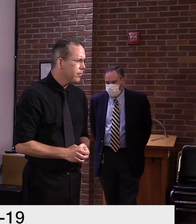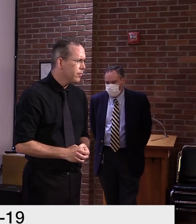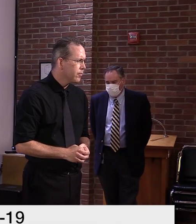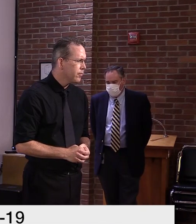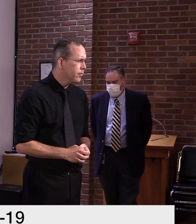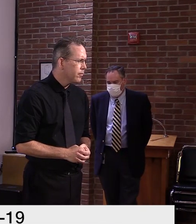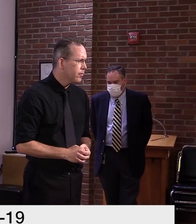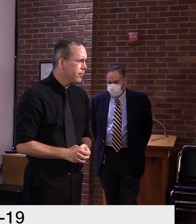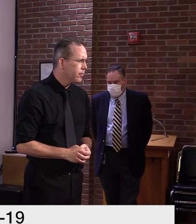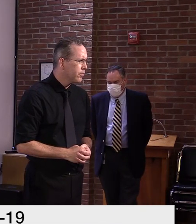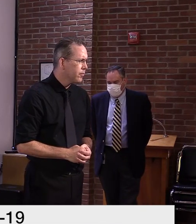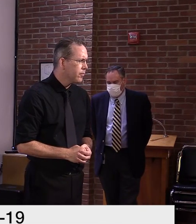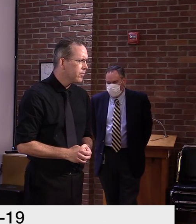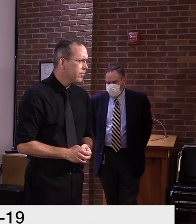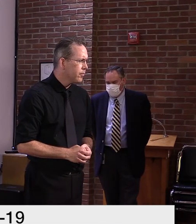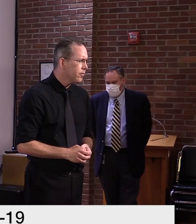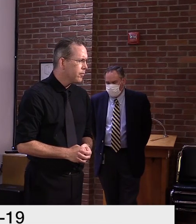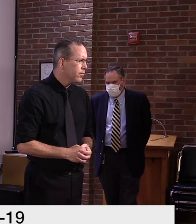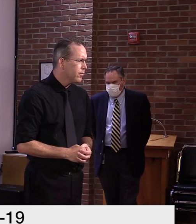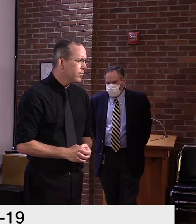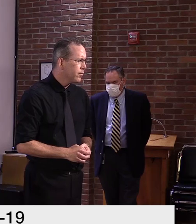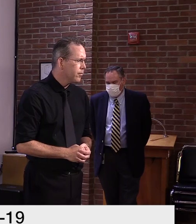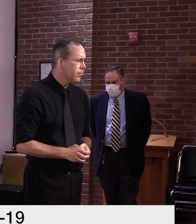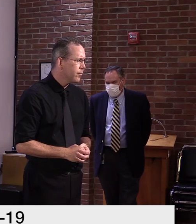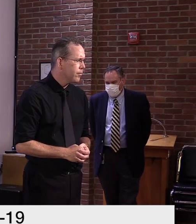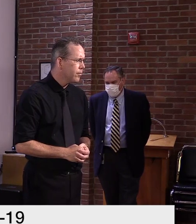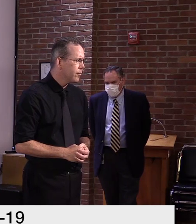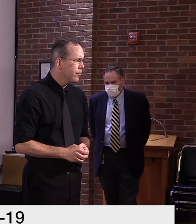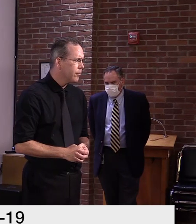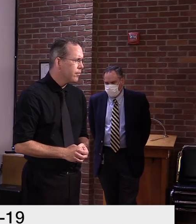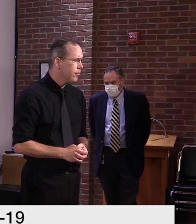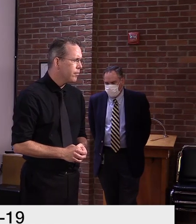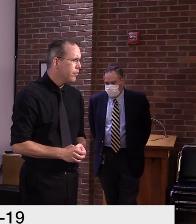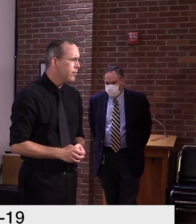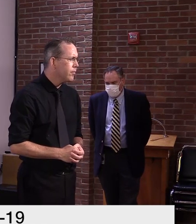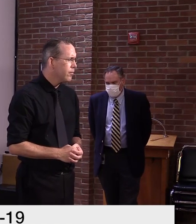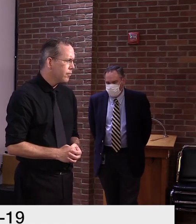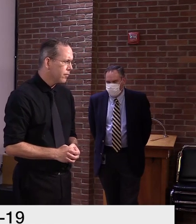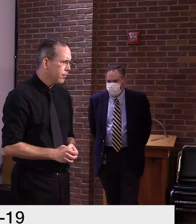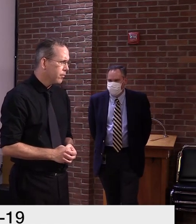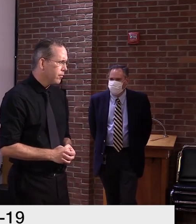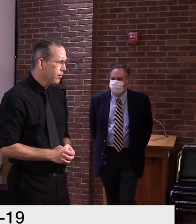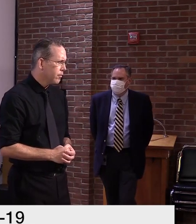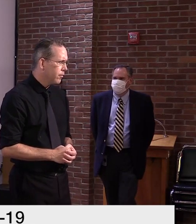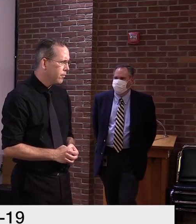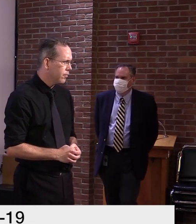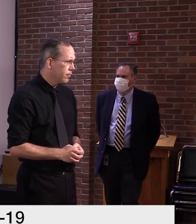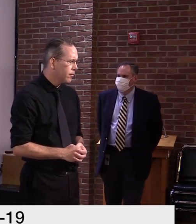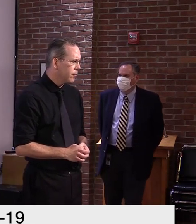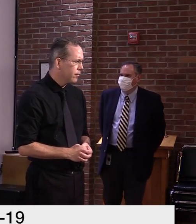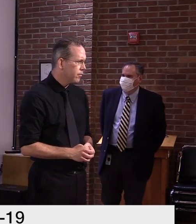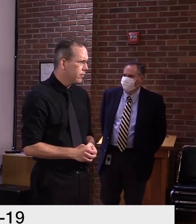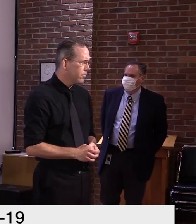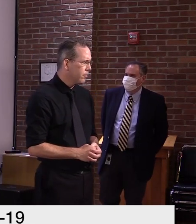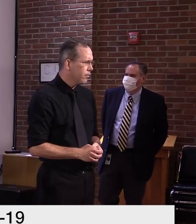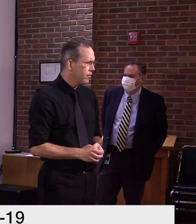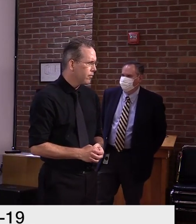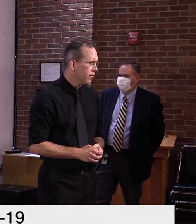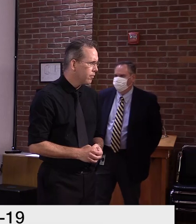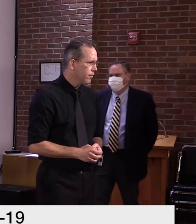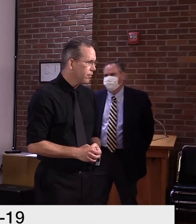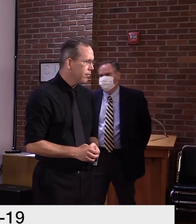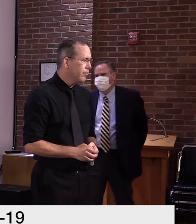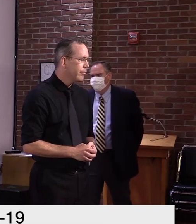Ratzka's advice that we're, we're essentially sending our kids in to be lab rats for the next year and, and see what happens.